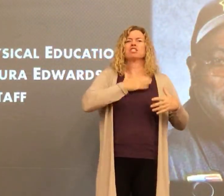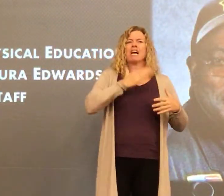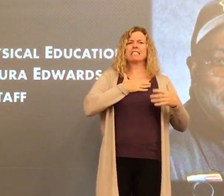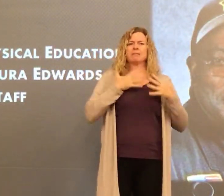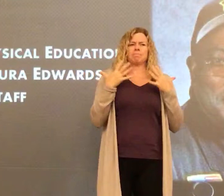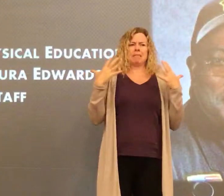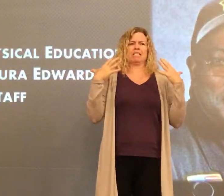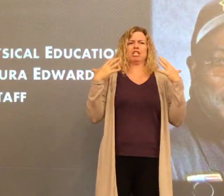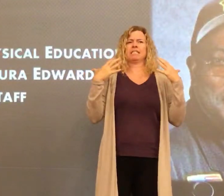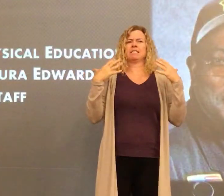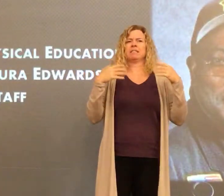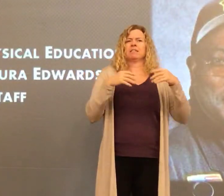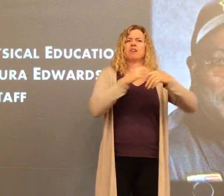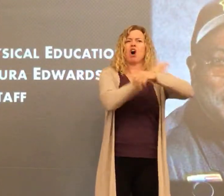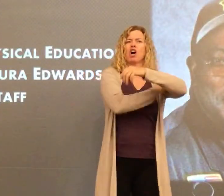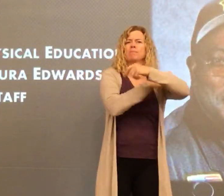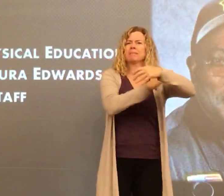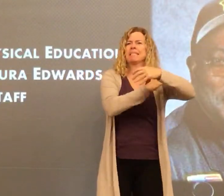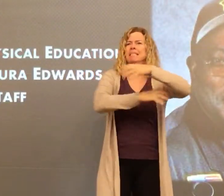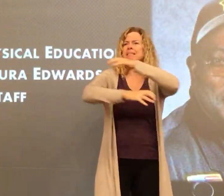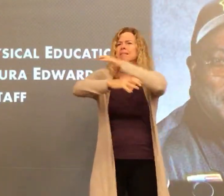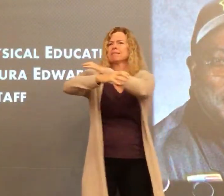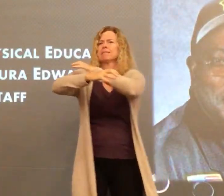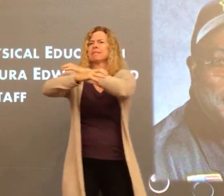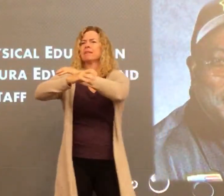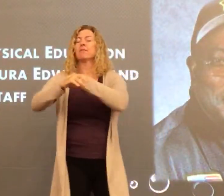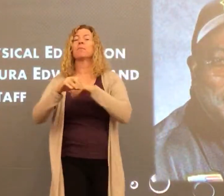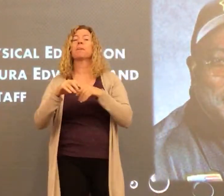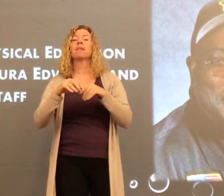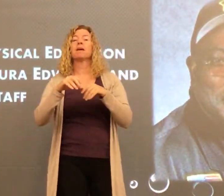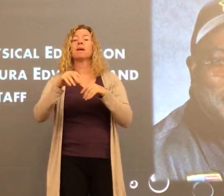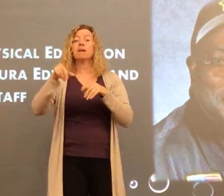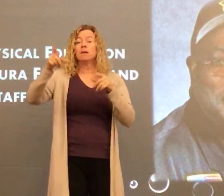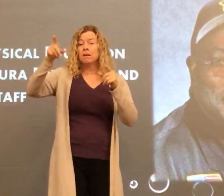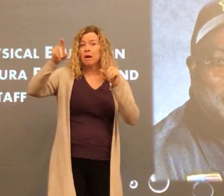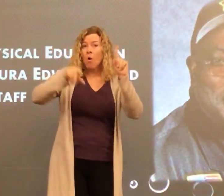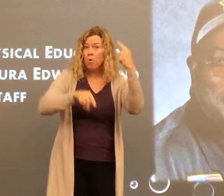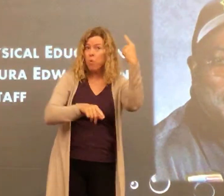Not that he's big. I mean, he's got a big chest, big arms.